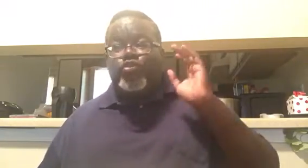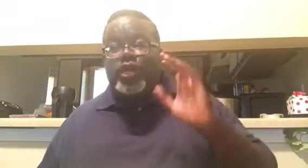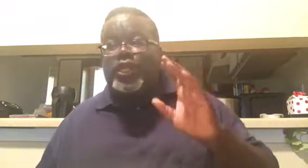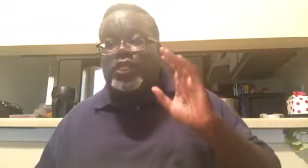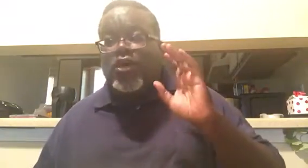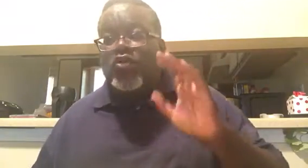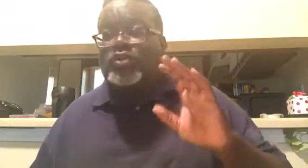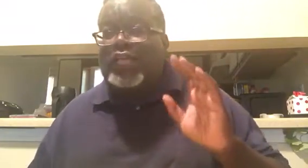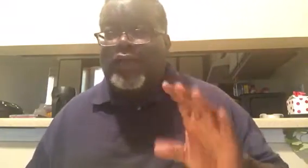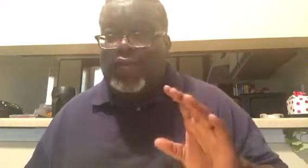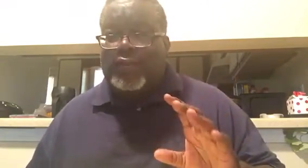2007,